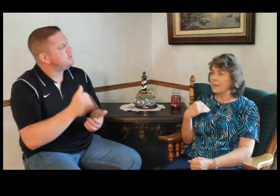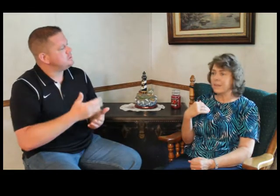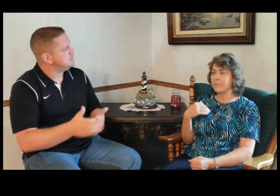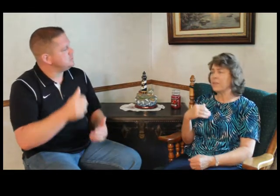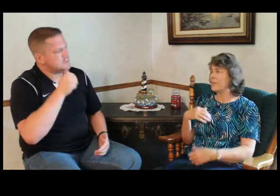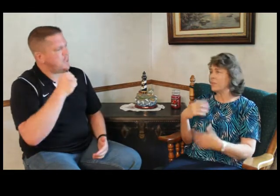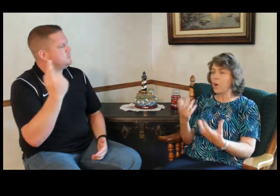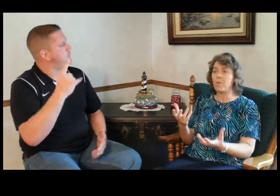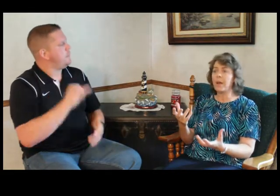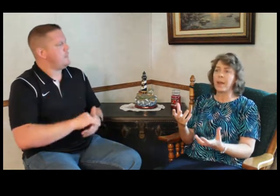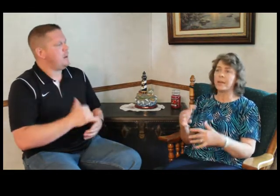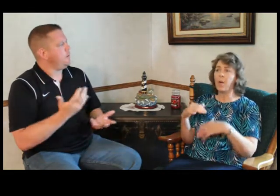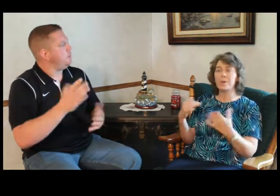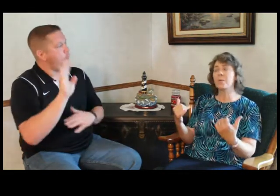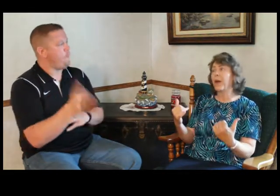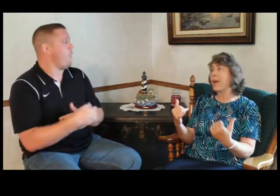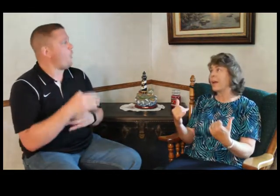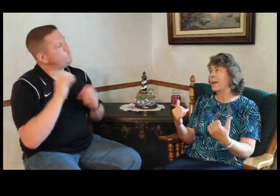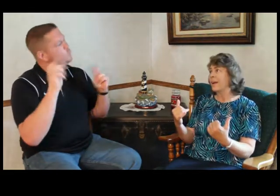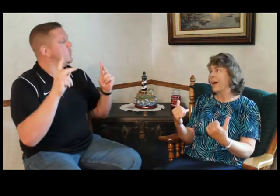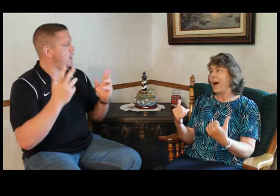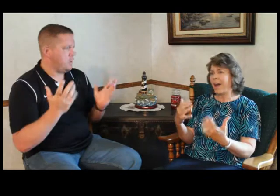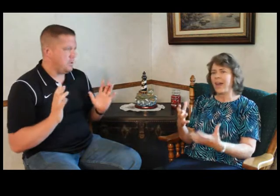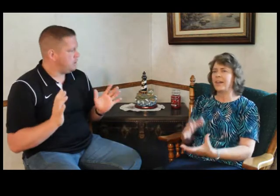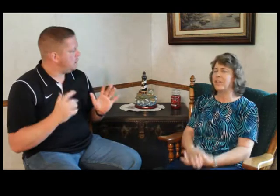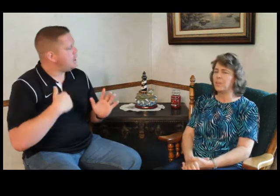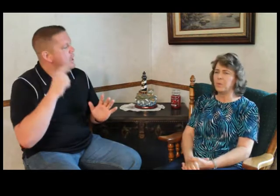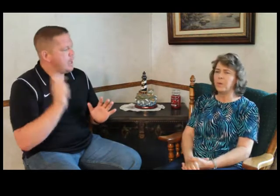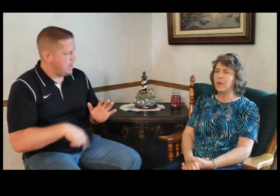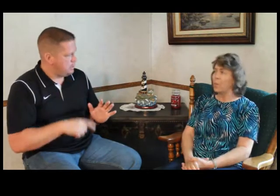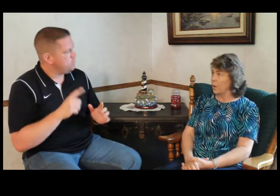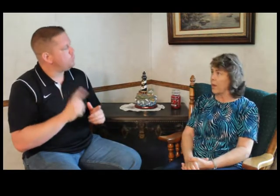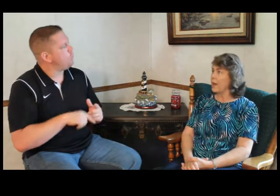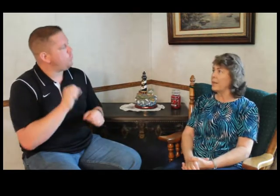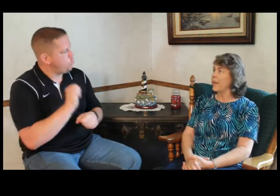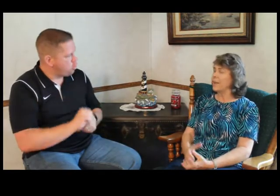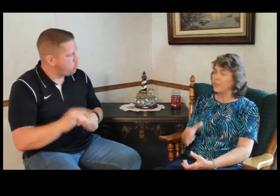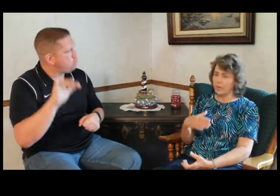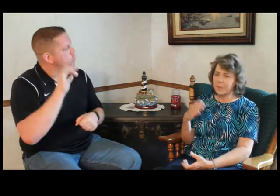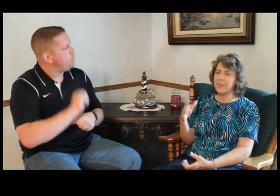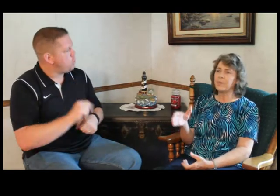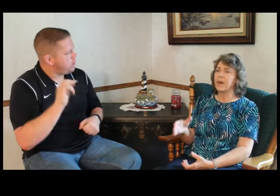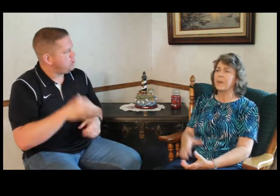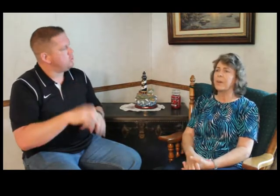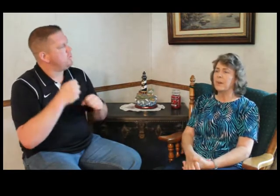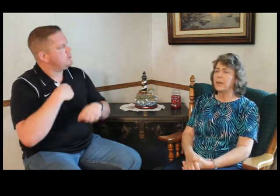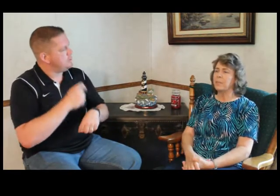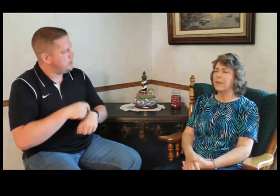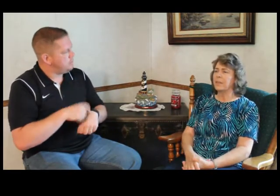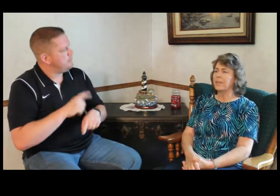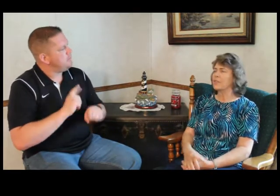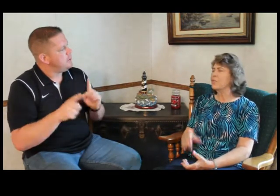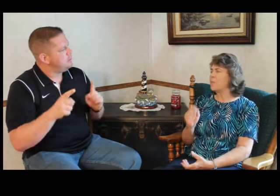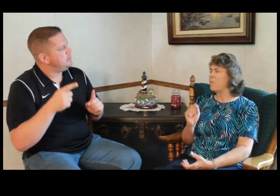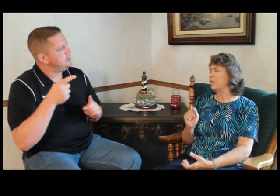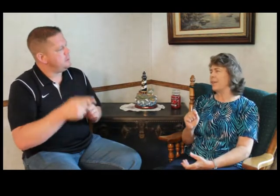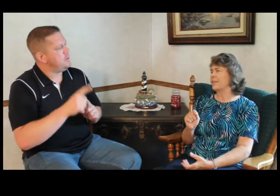not something that just overnight, oh, it's okay. I had to work at it and it took me some time. But there's no place